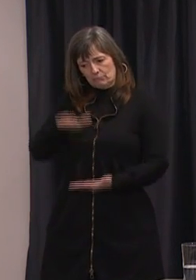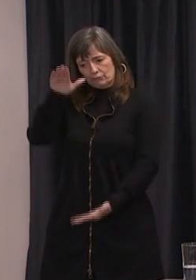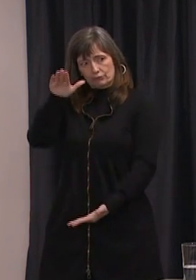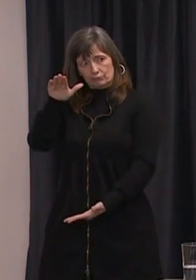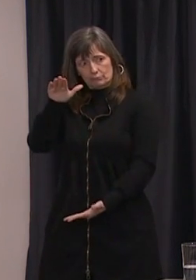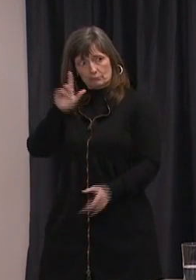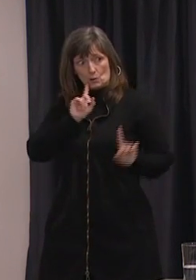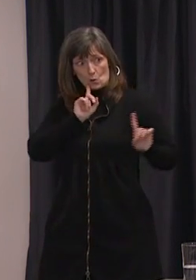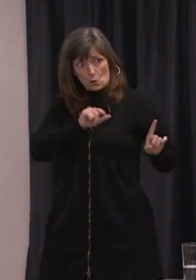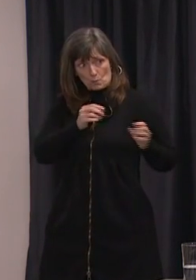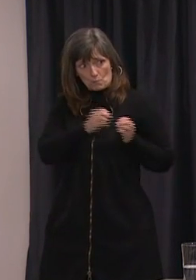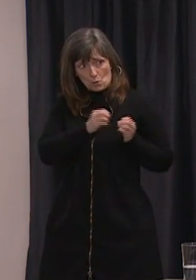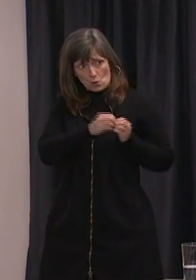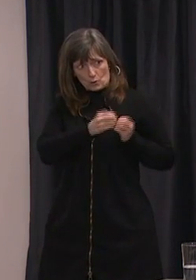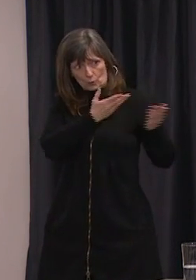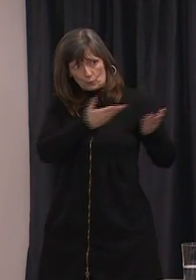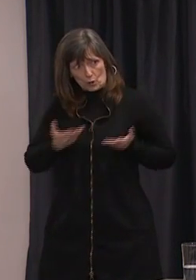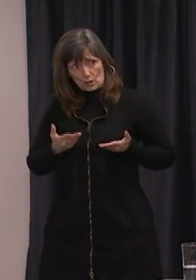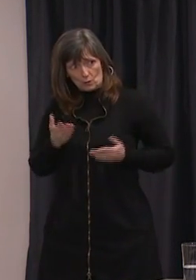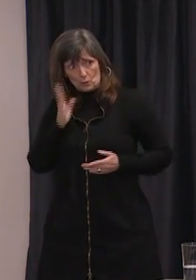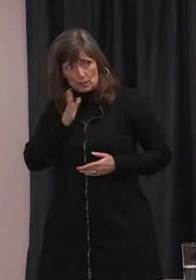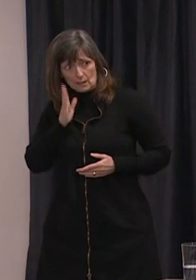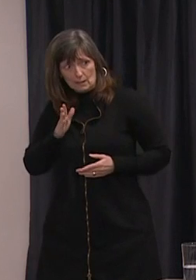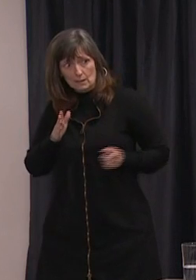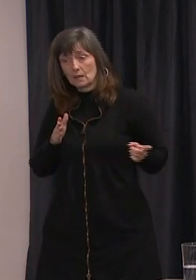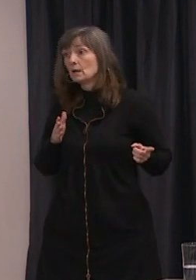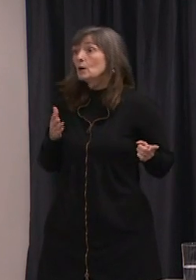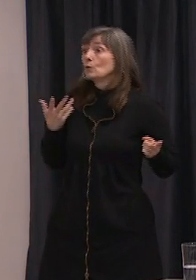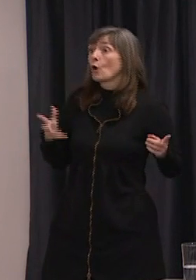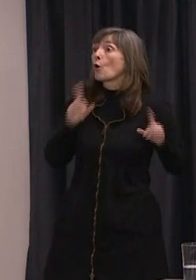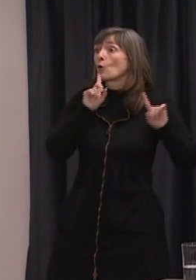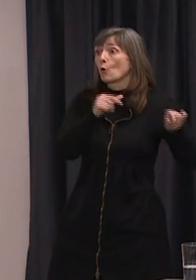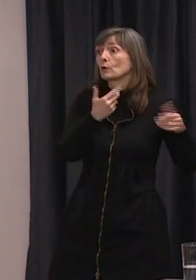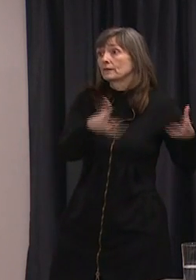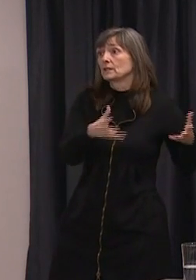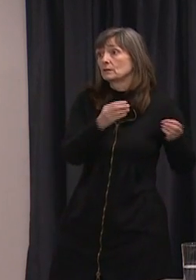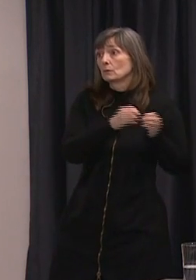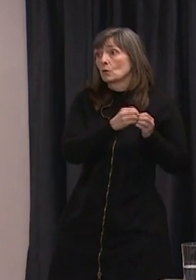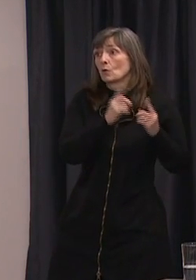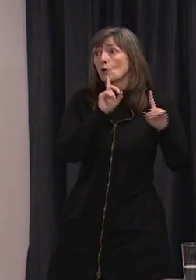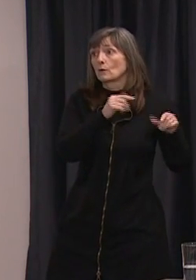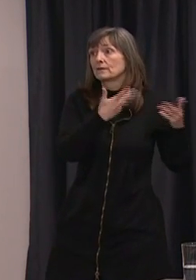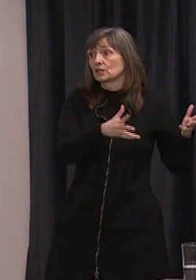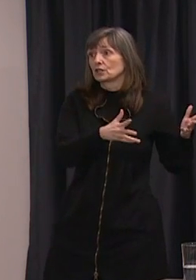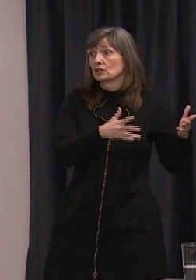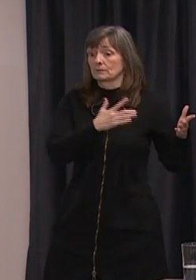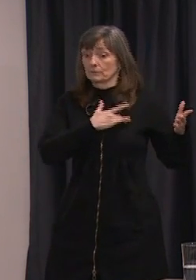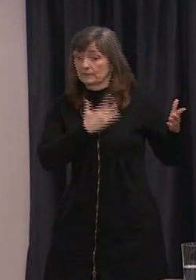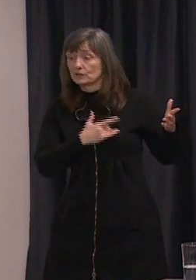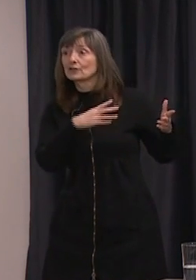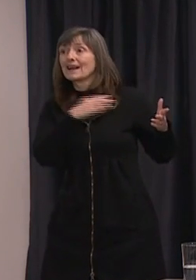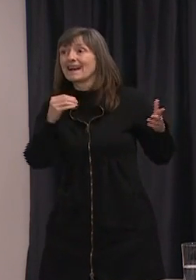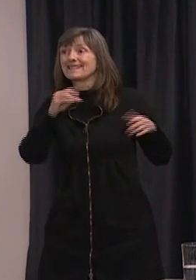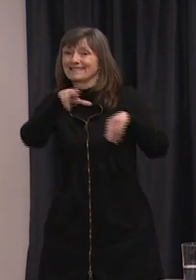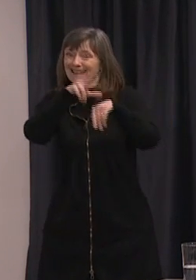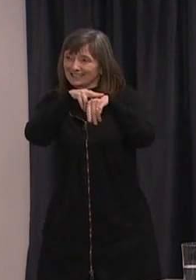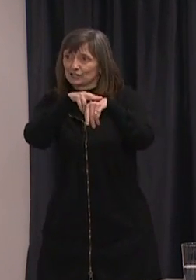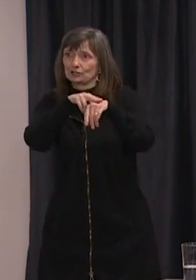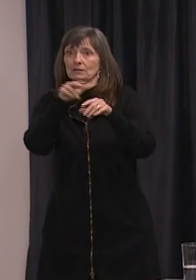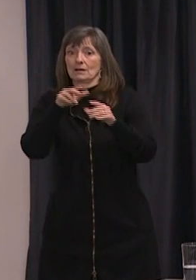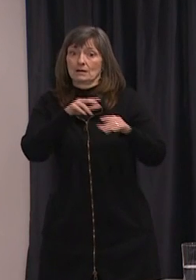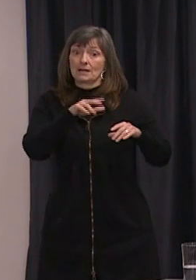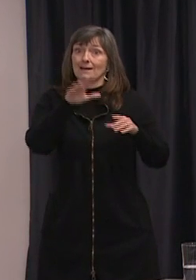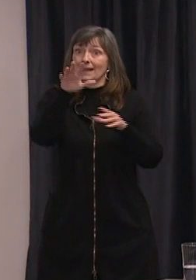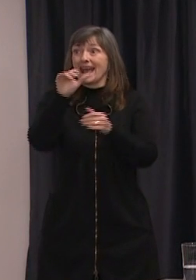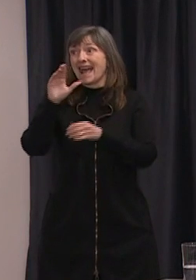ordered in or brought in from VEDS? We have an order in for more both provincially and nationally and through